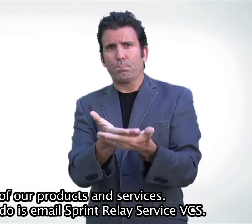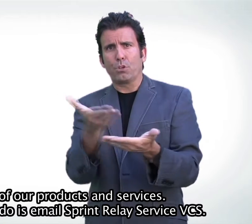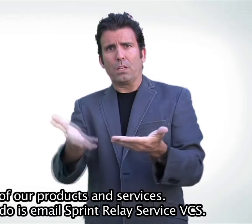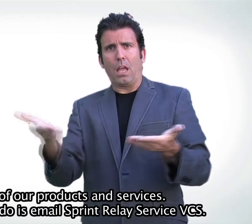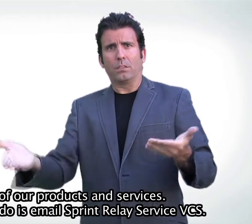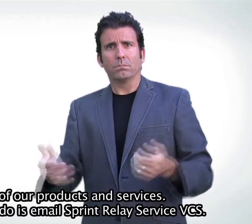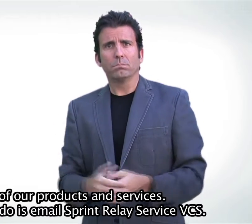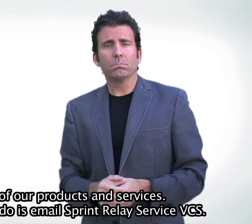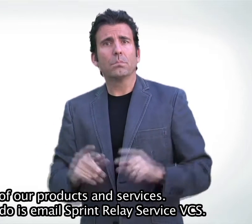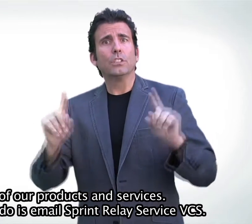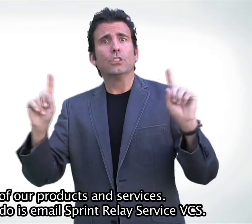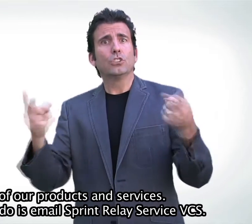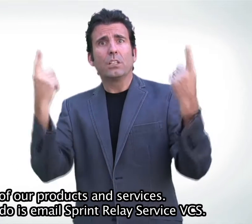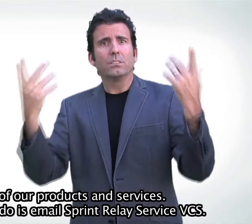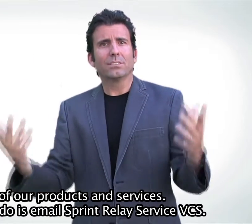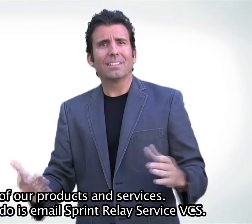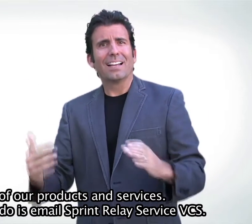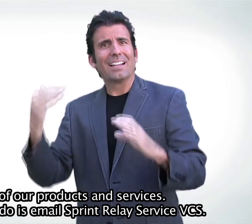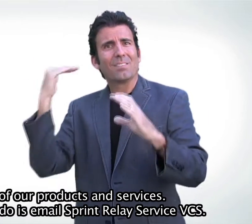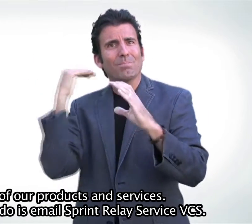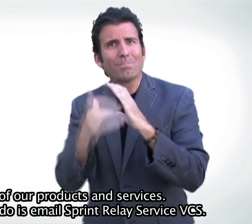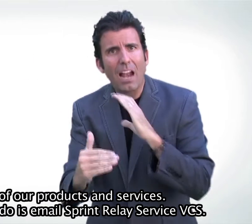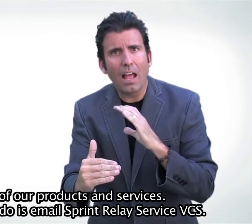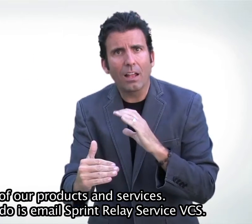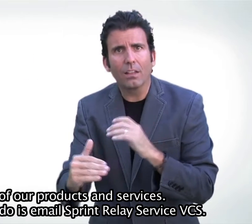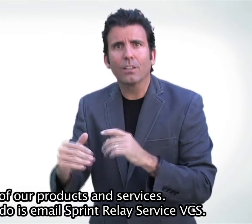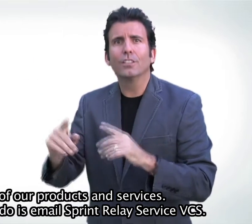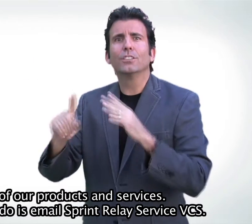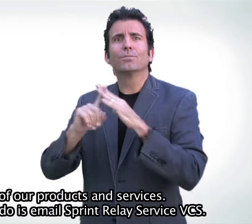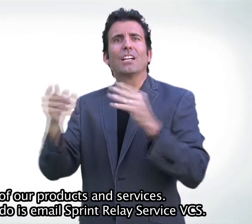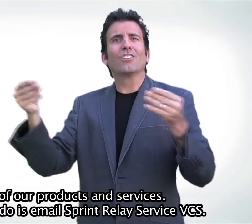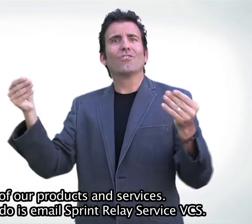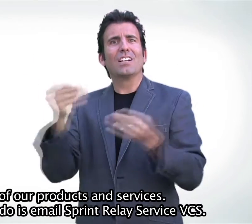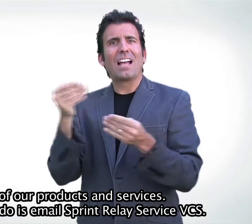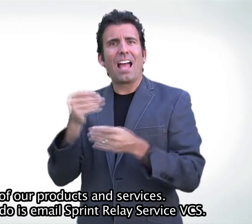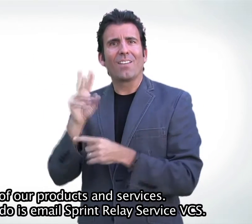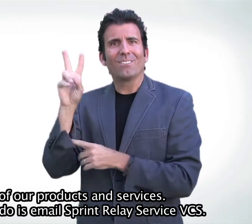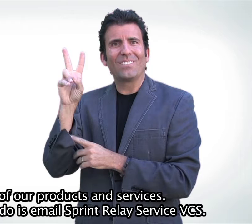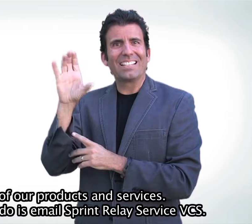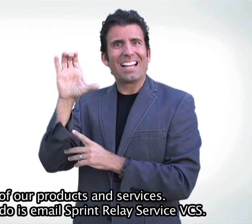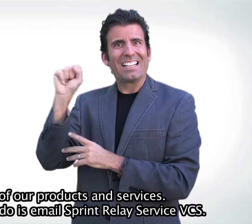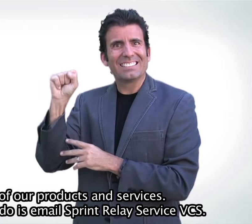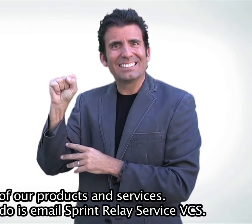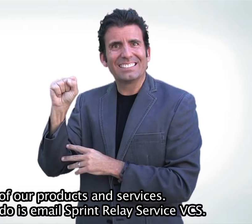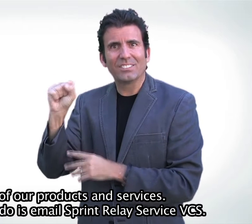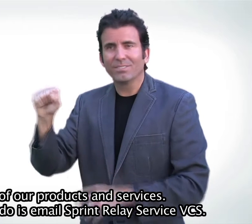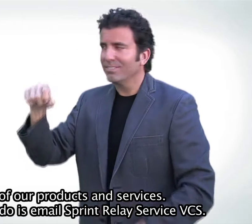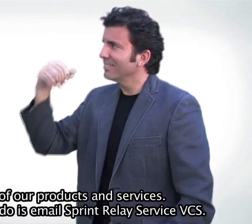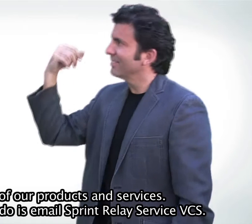All you have to do is email Sprint Relay Service, VCS.